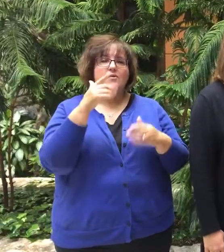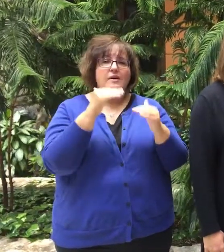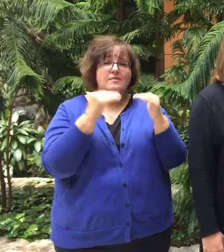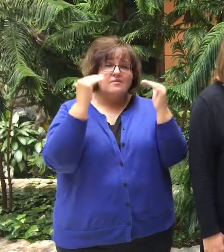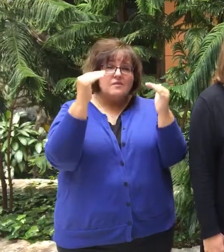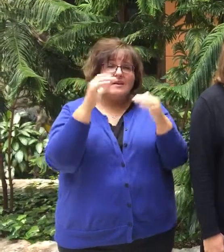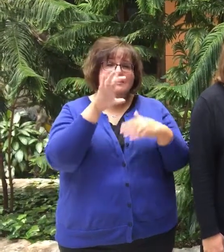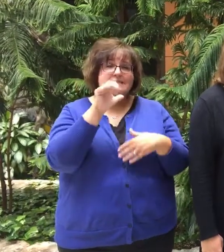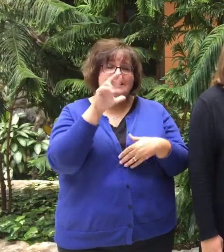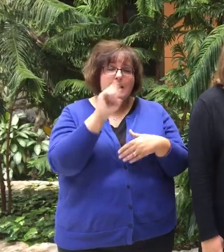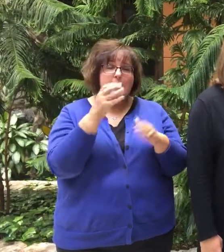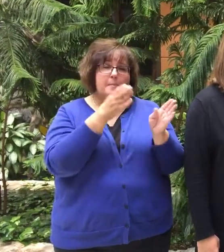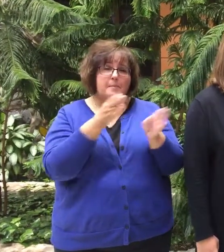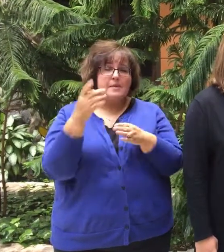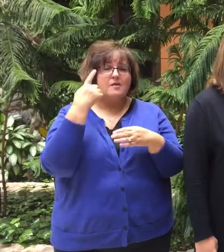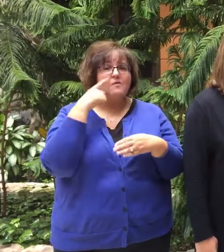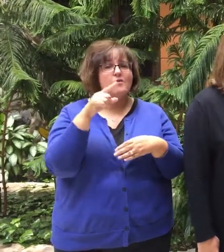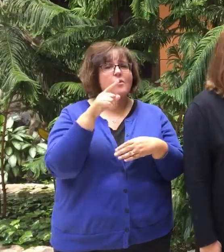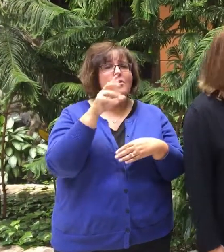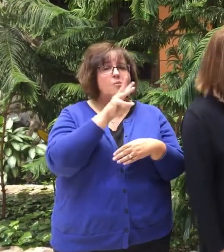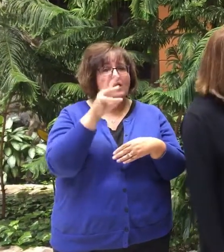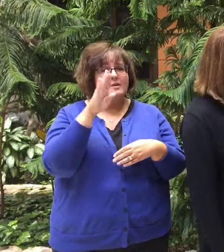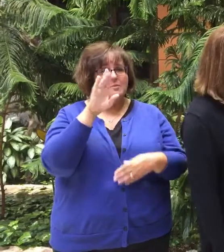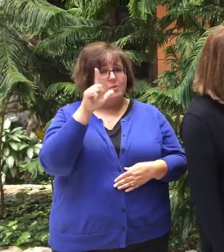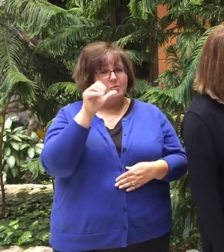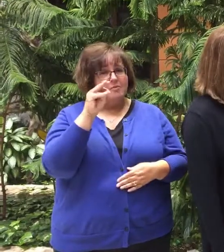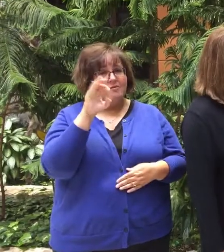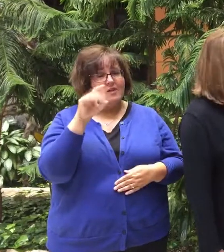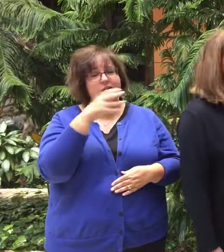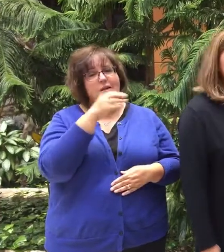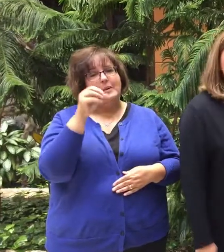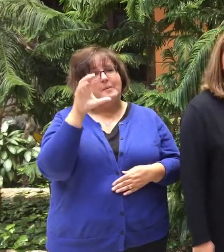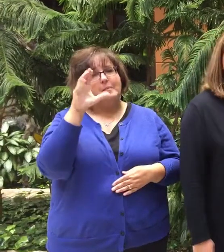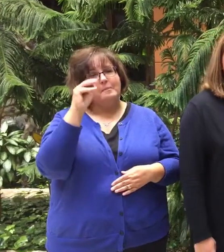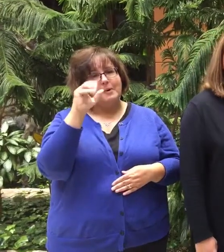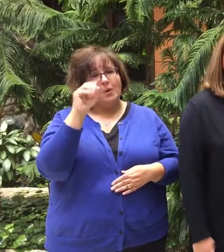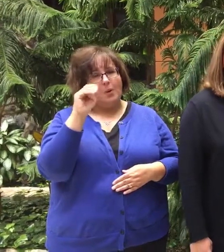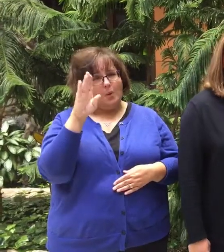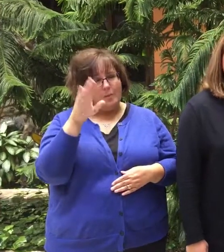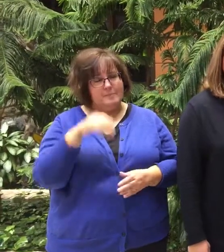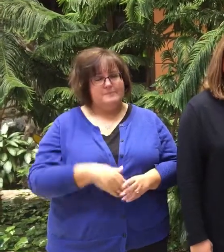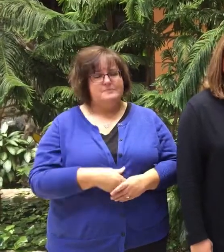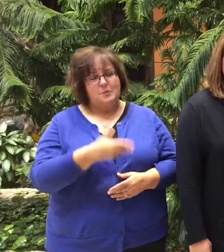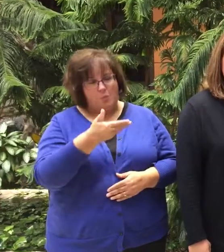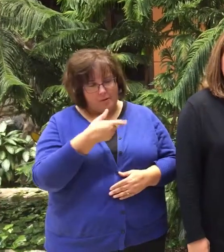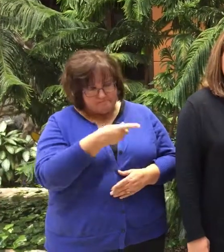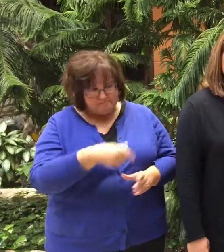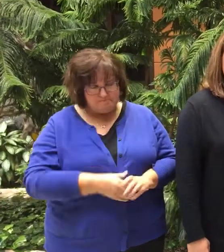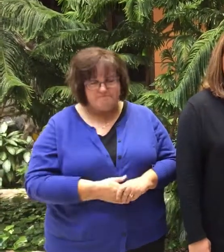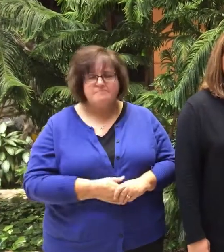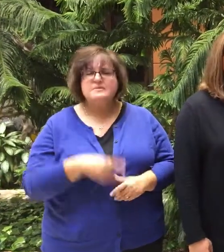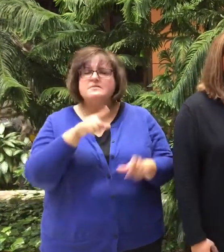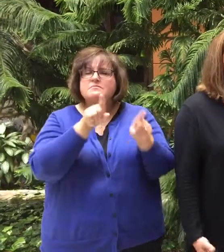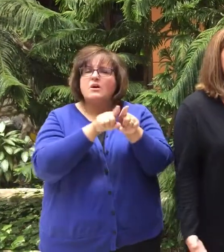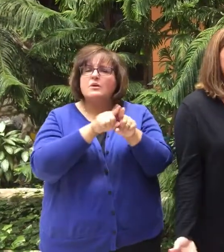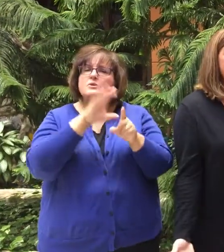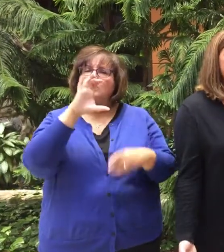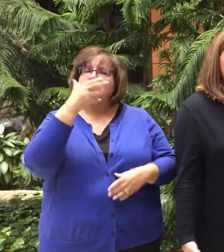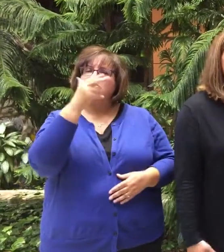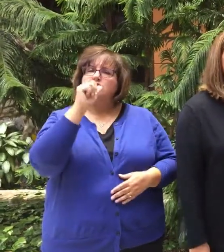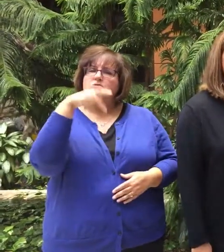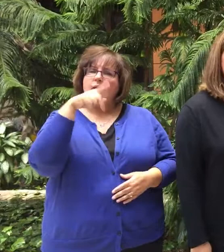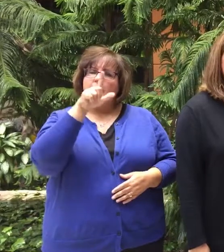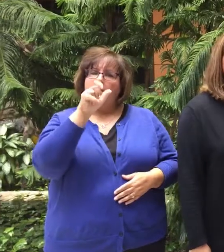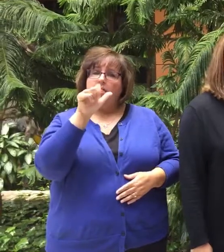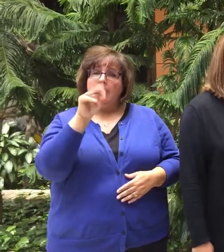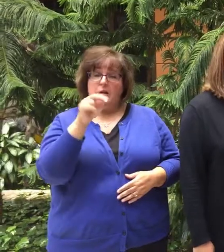West Bloomfield Hospital and Macomb Hospital. So welcome Jim. And Jim also is a chaplain. So I'm not sure if everybody